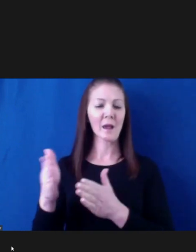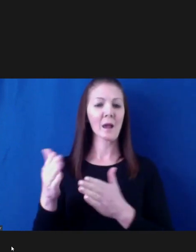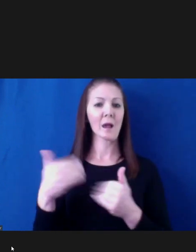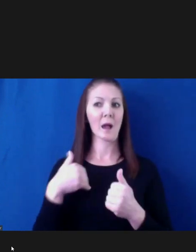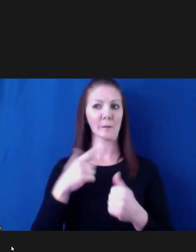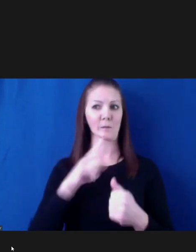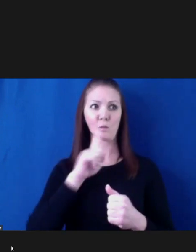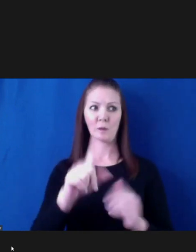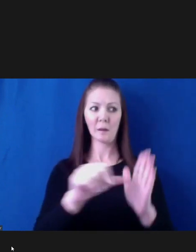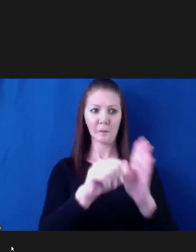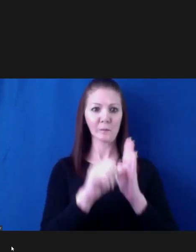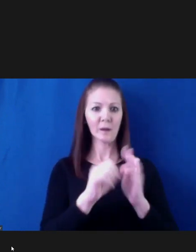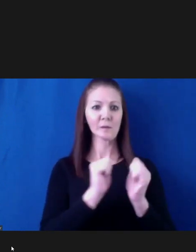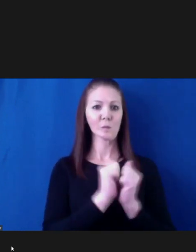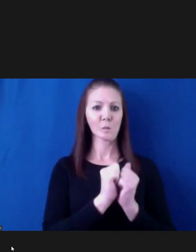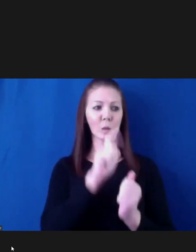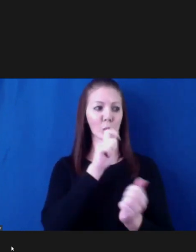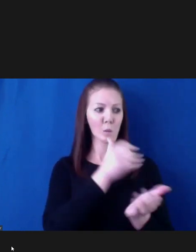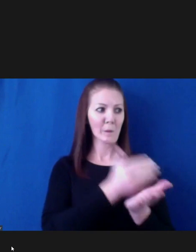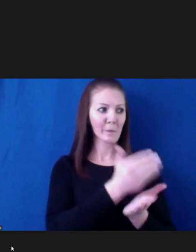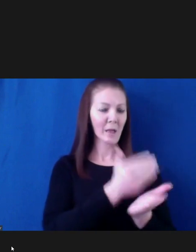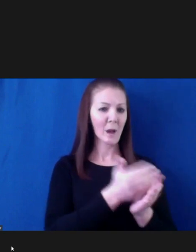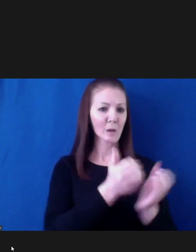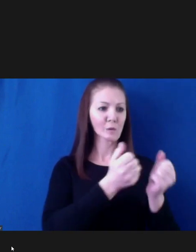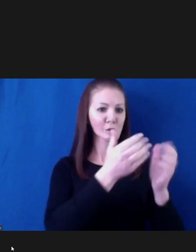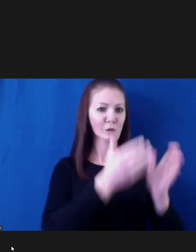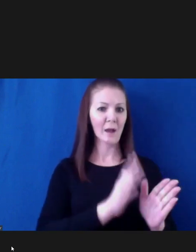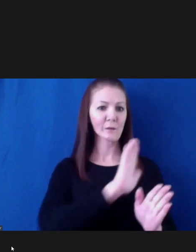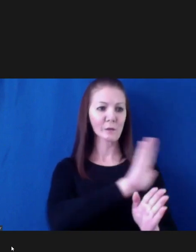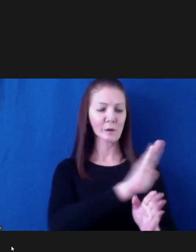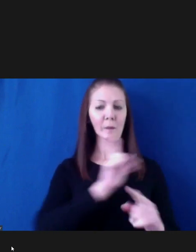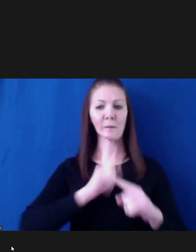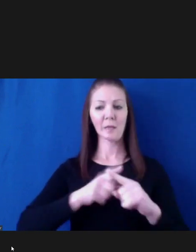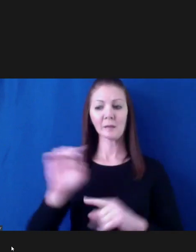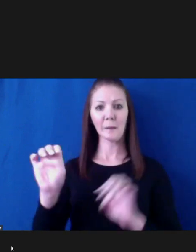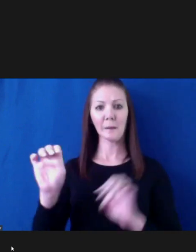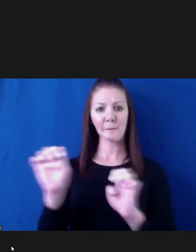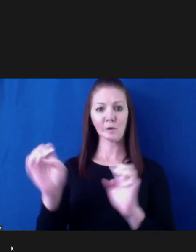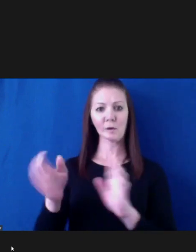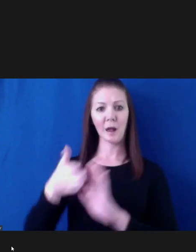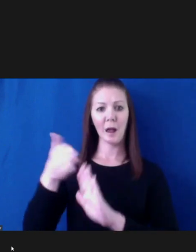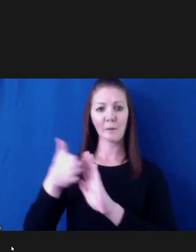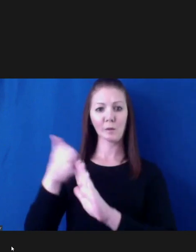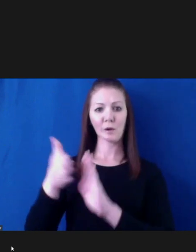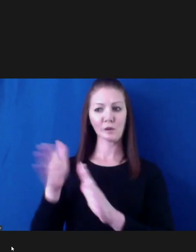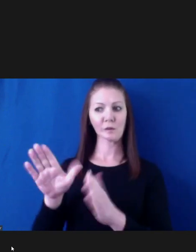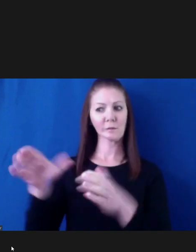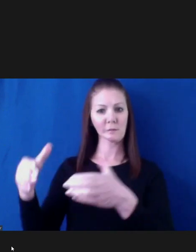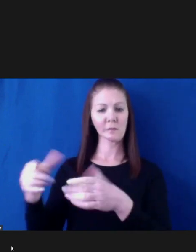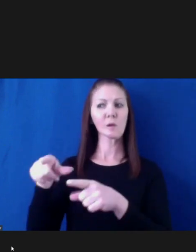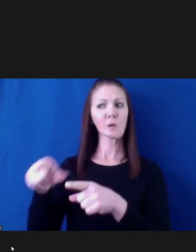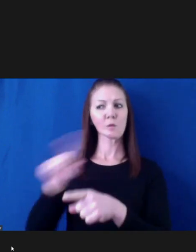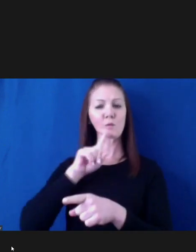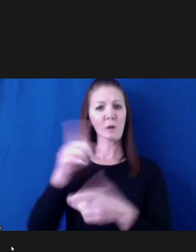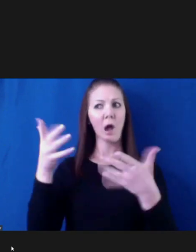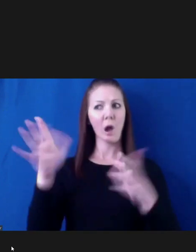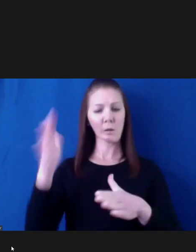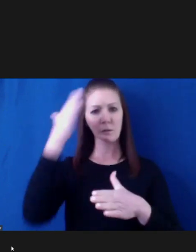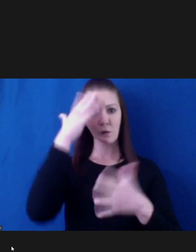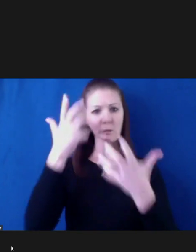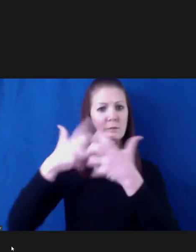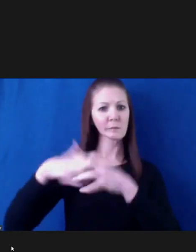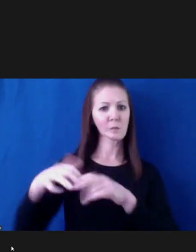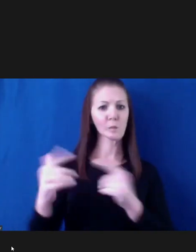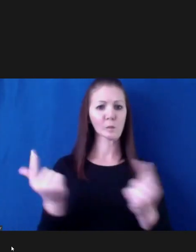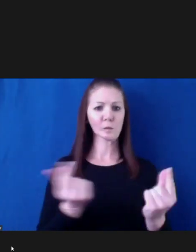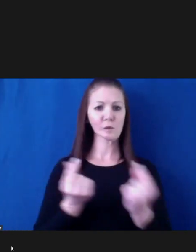driving the snow plows. They know what they're doing. Joe Gioletti's got 600 plus plows out there. A little short of